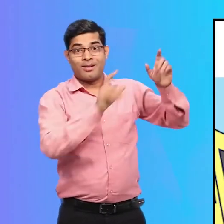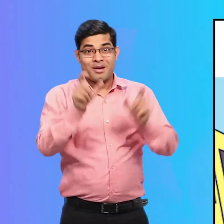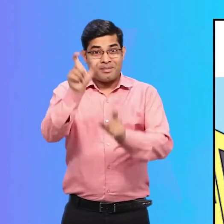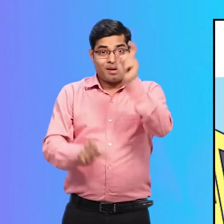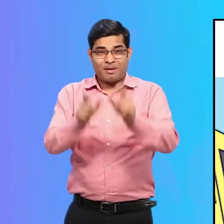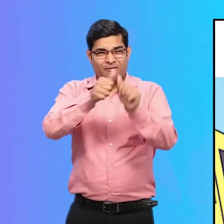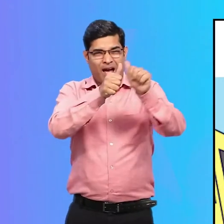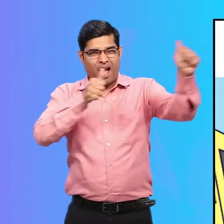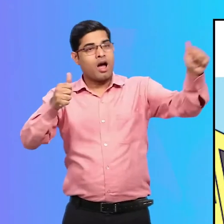distance.